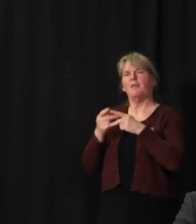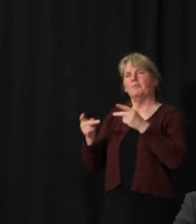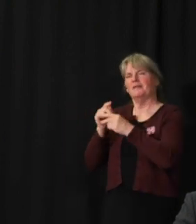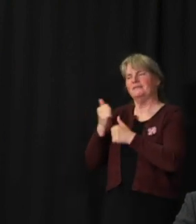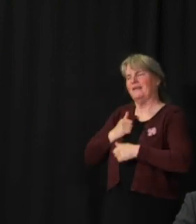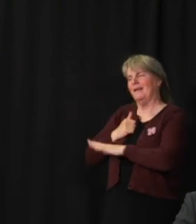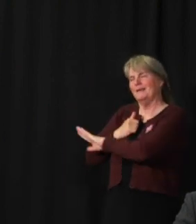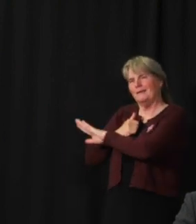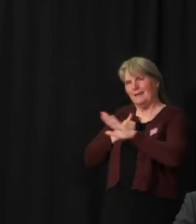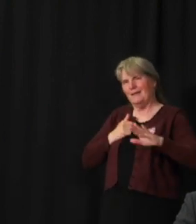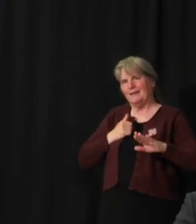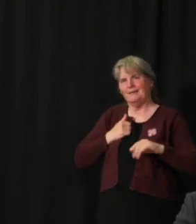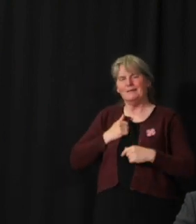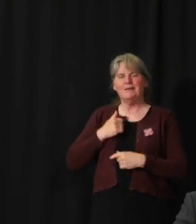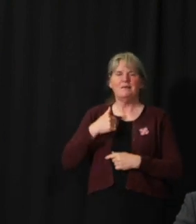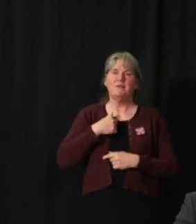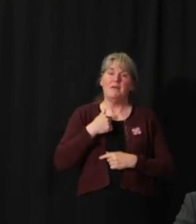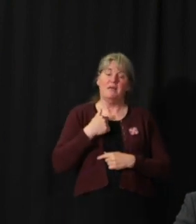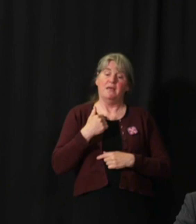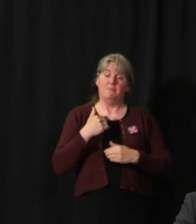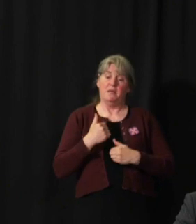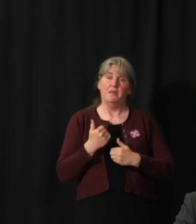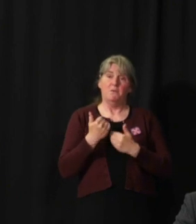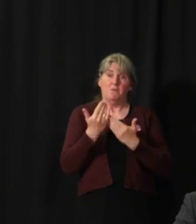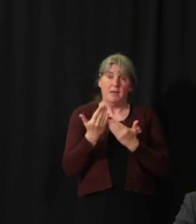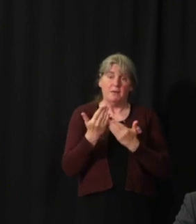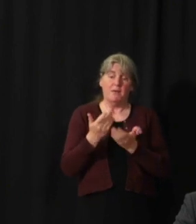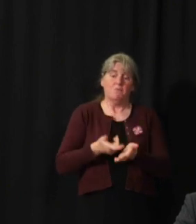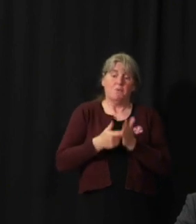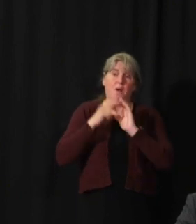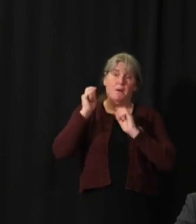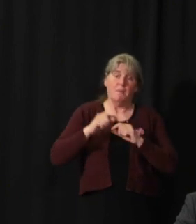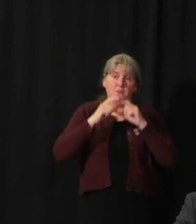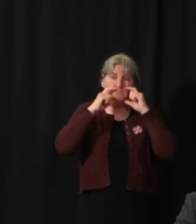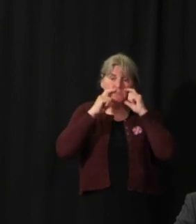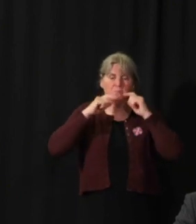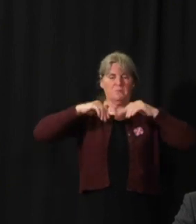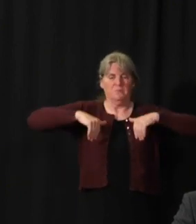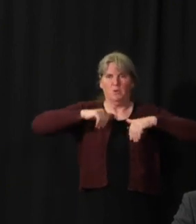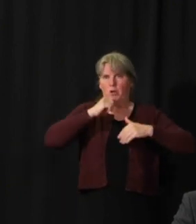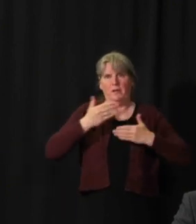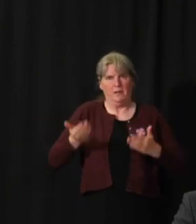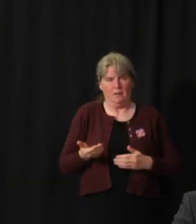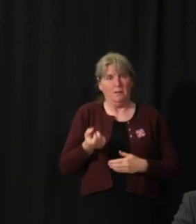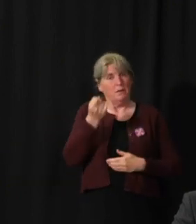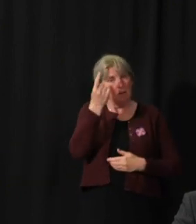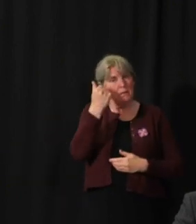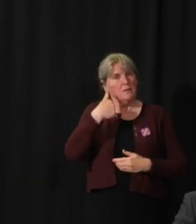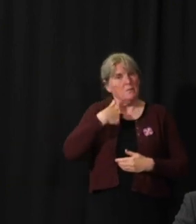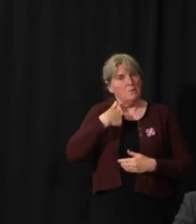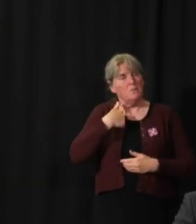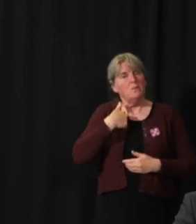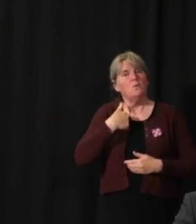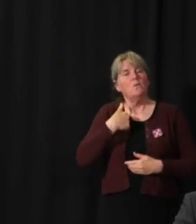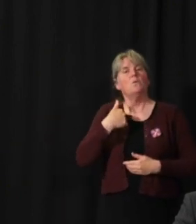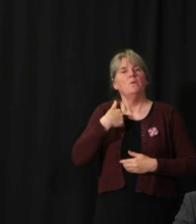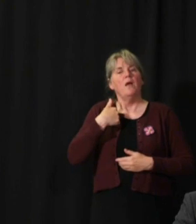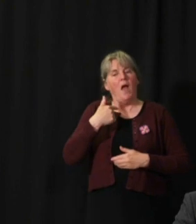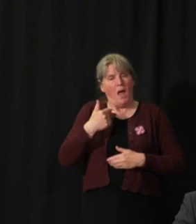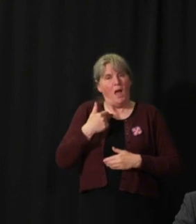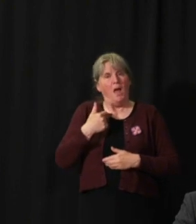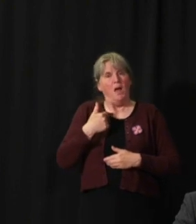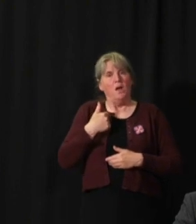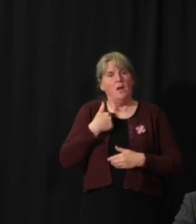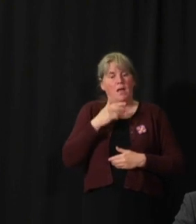I'm making based on our epidemiology in our territory that we need. Now we have added the particular circumstances in